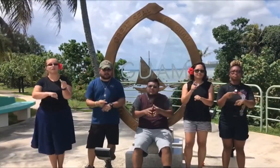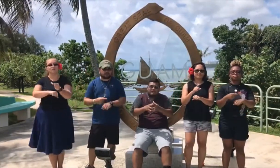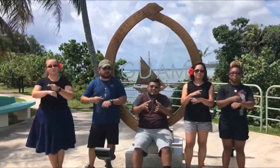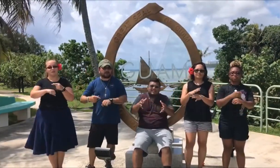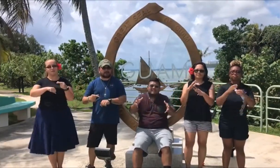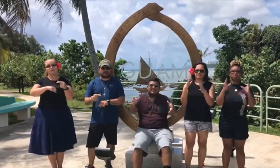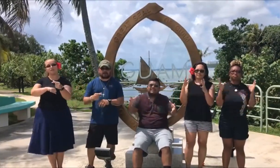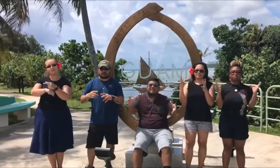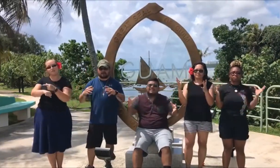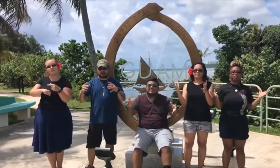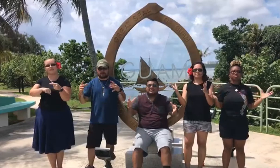gone